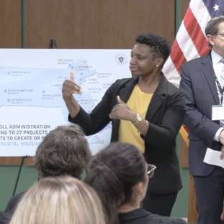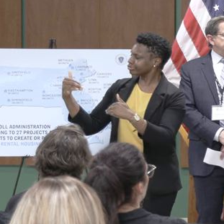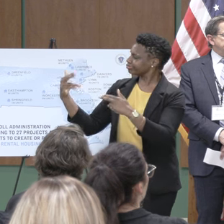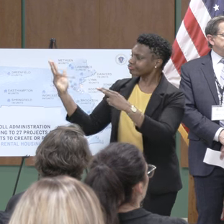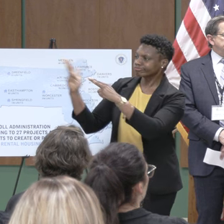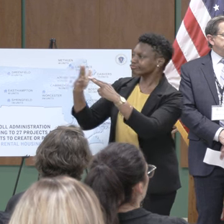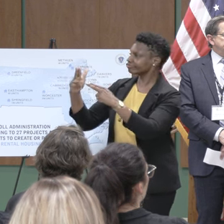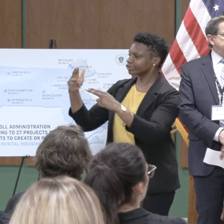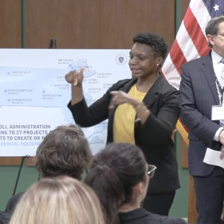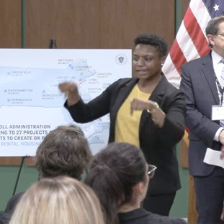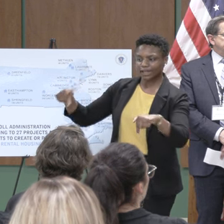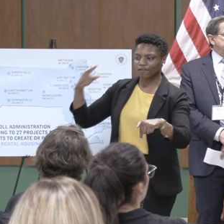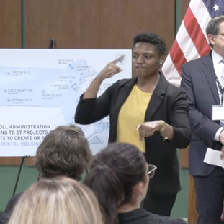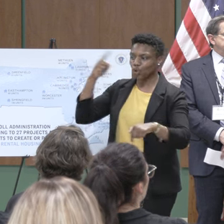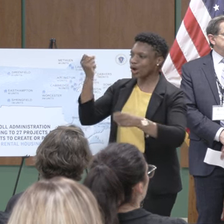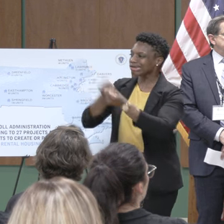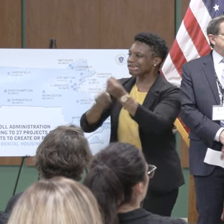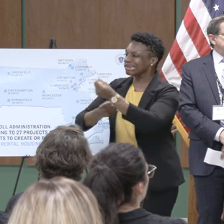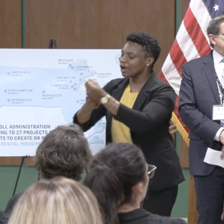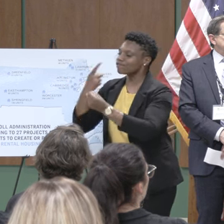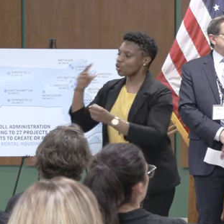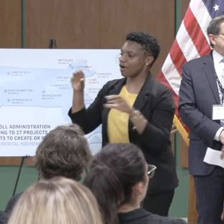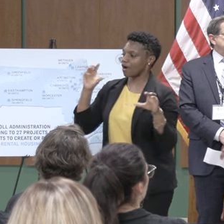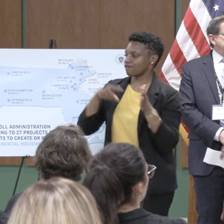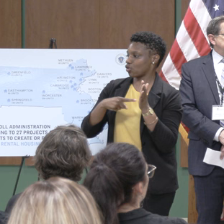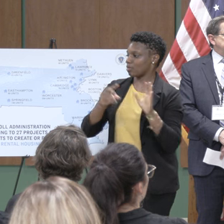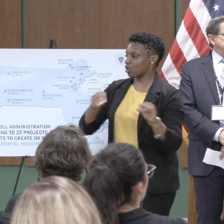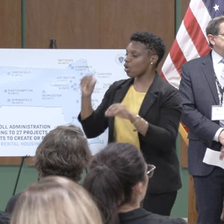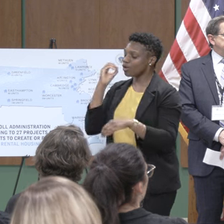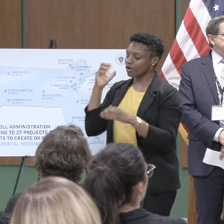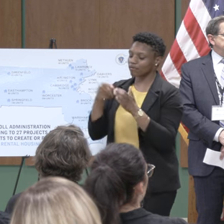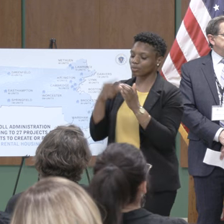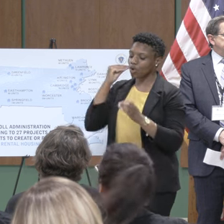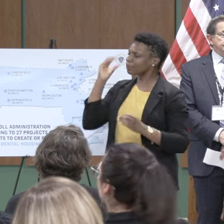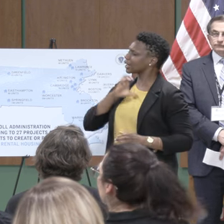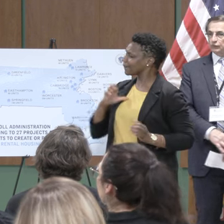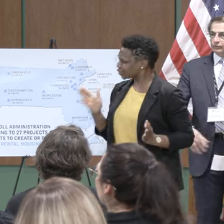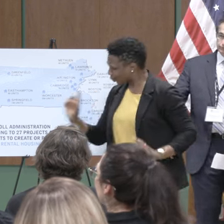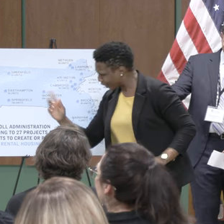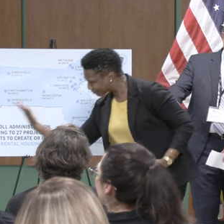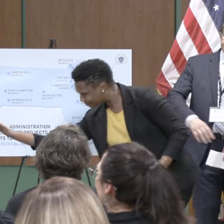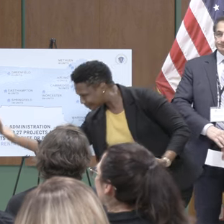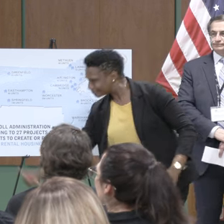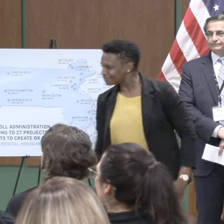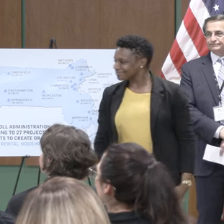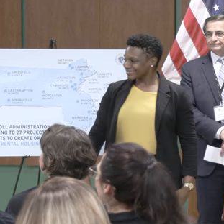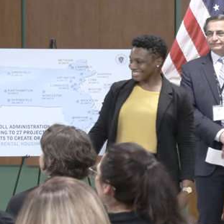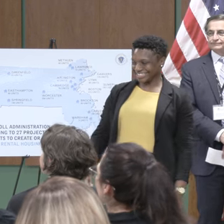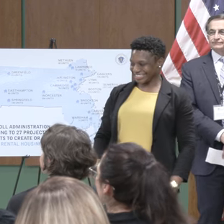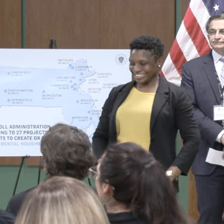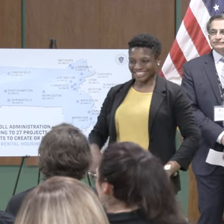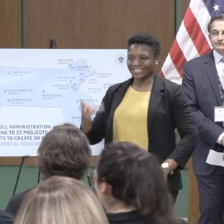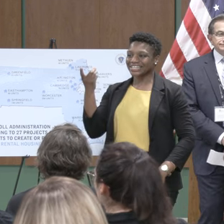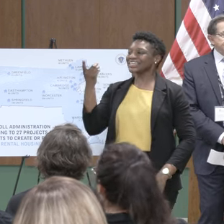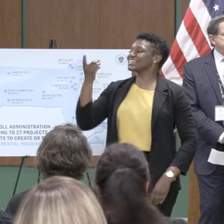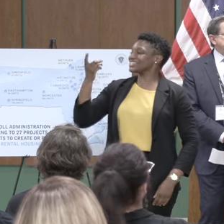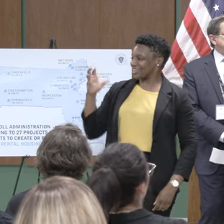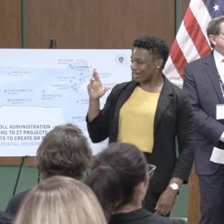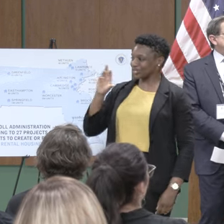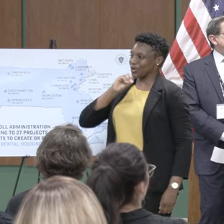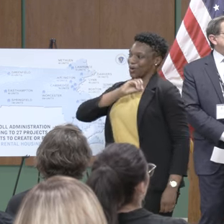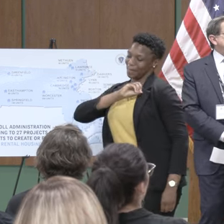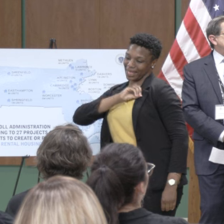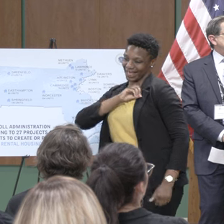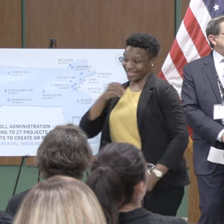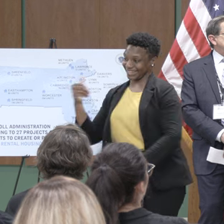housing here in Massachusetts we also have where is Commissioner Opie there he is thank you Dr. Dr. Opie